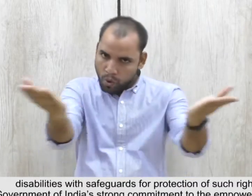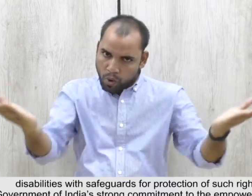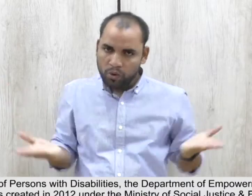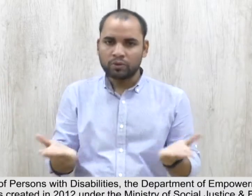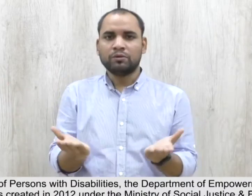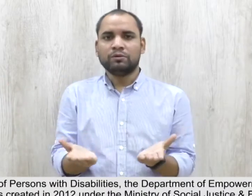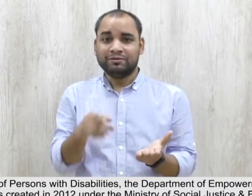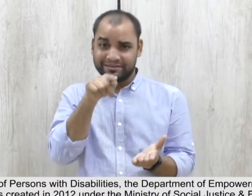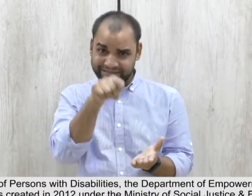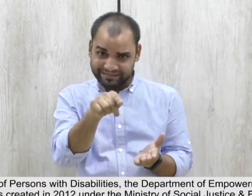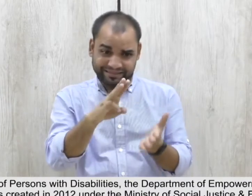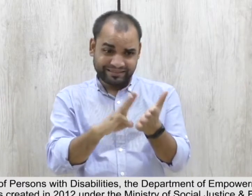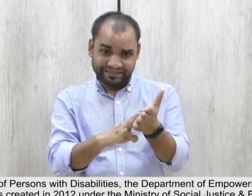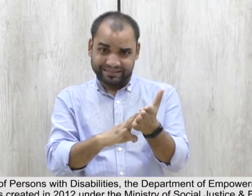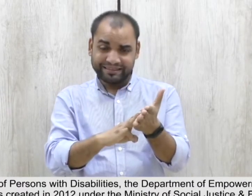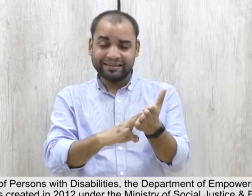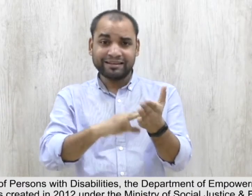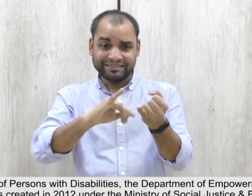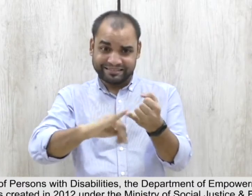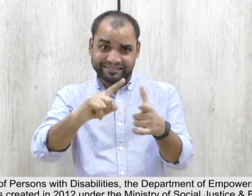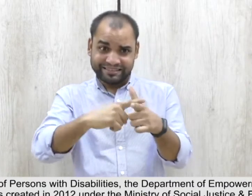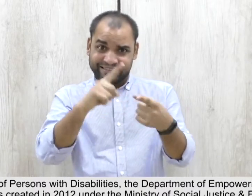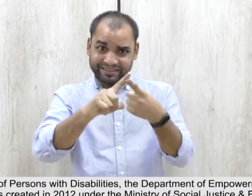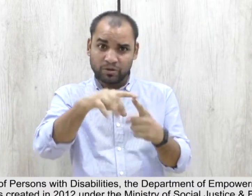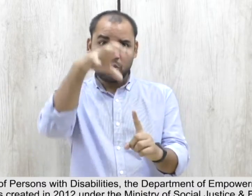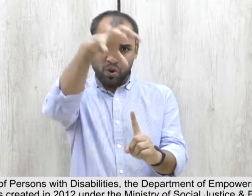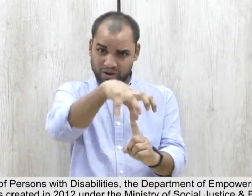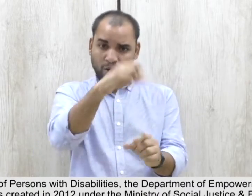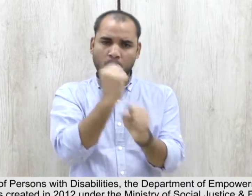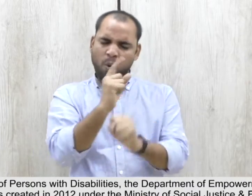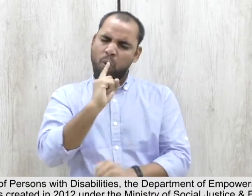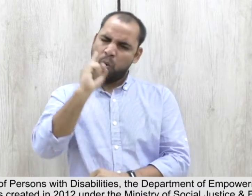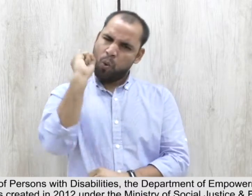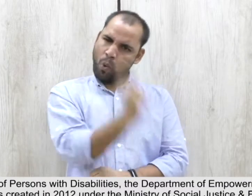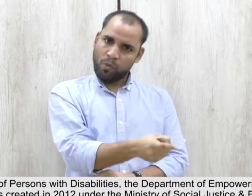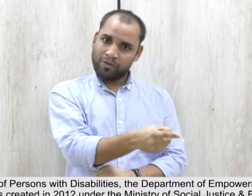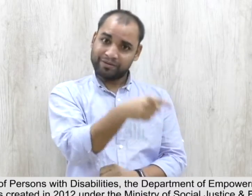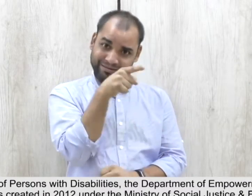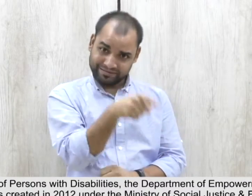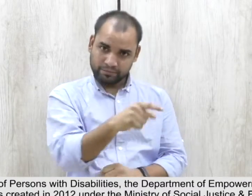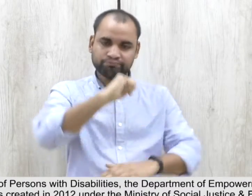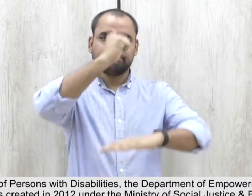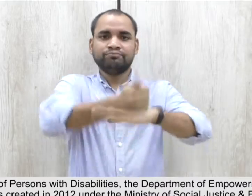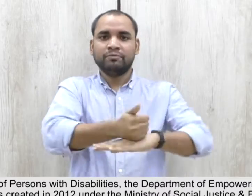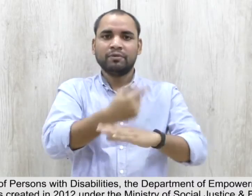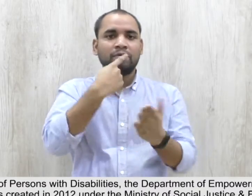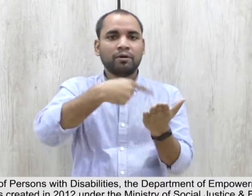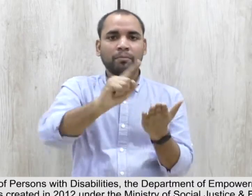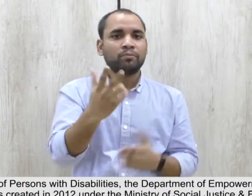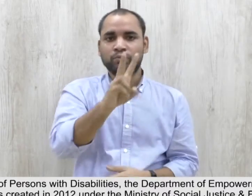disabilities The Department of Empowerment of Persons with Disabilities was created in 2012